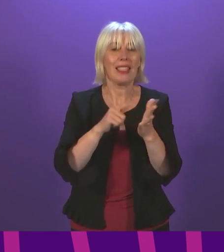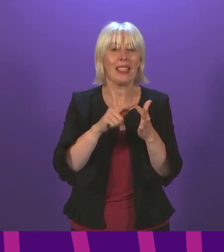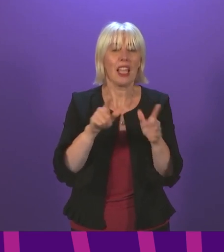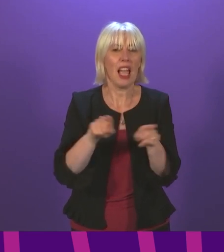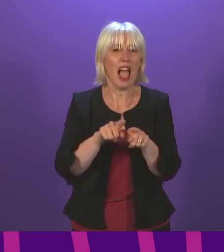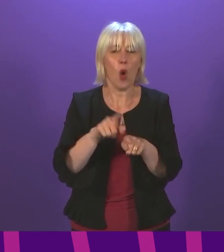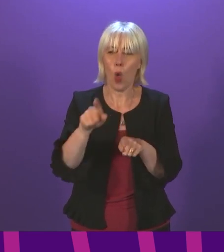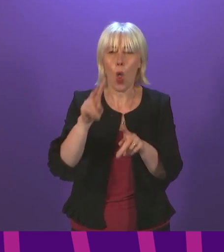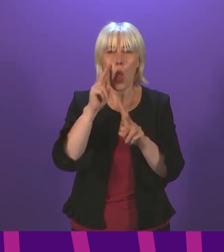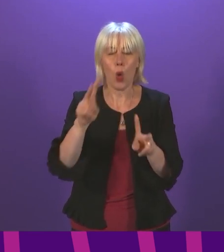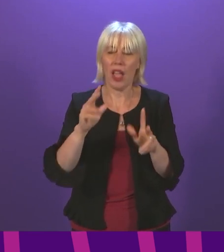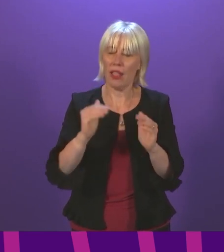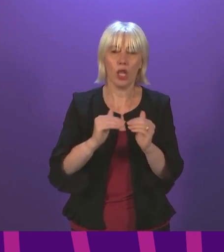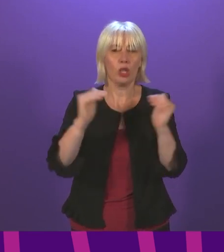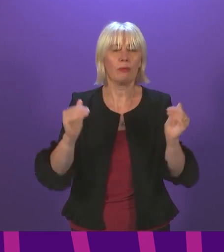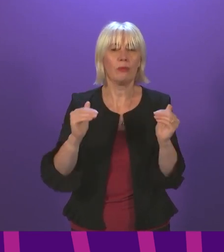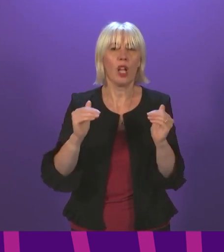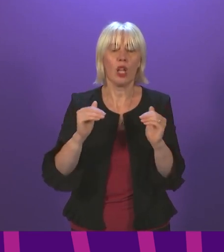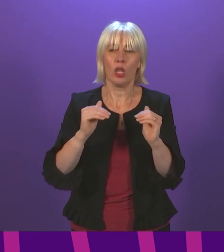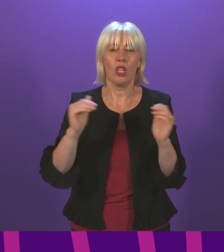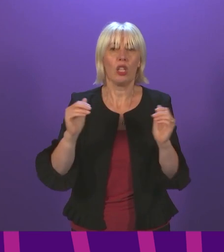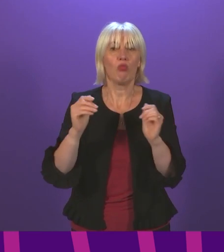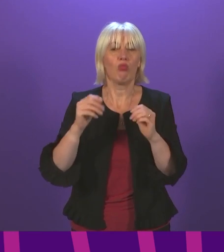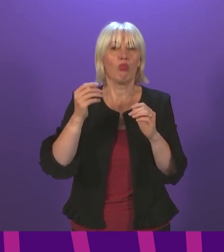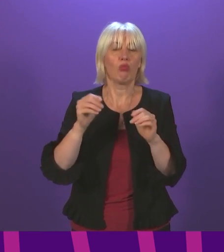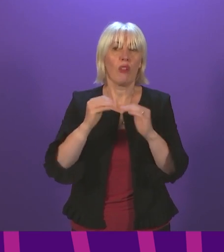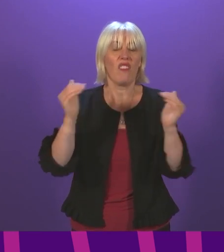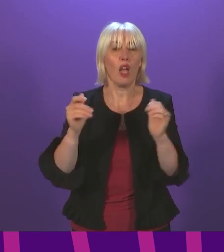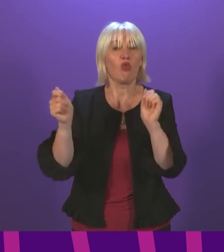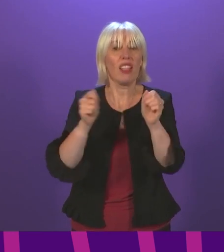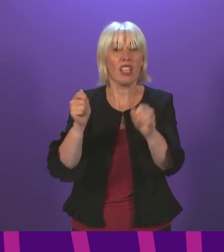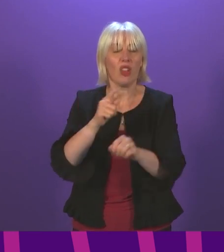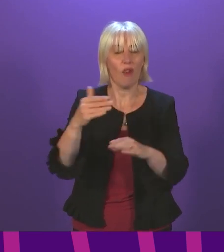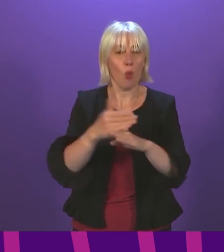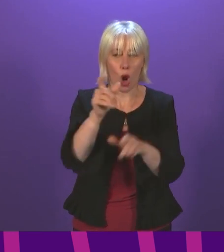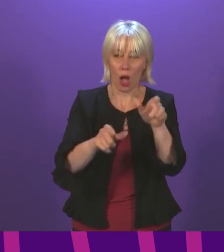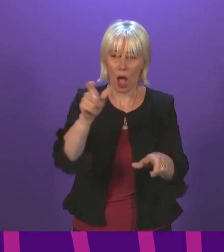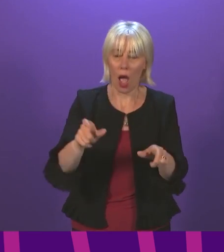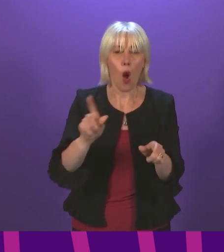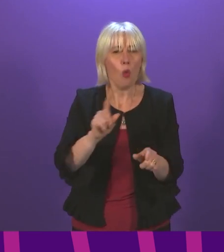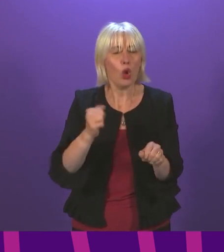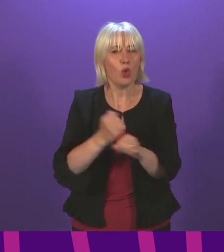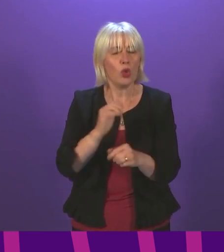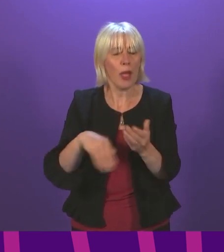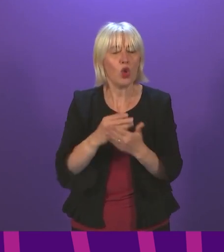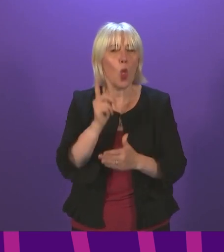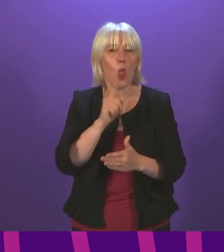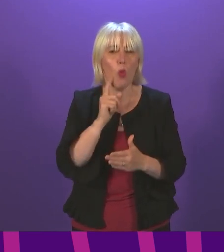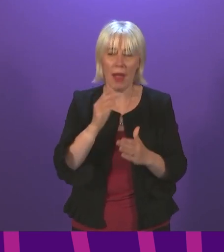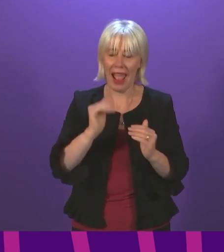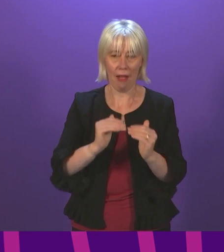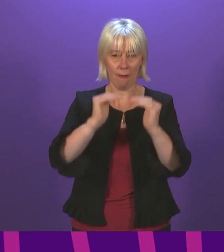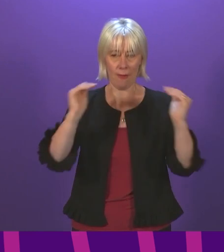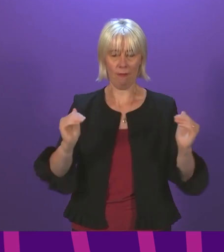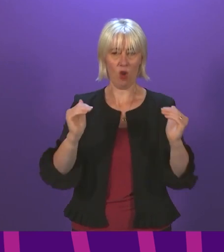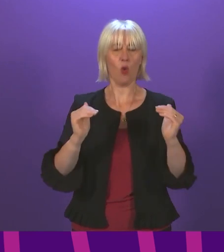lens on the just transition for workers. What steps is the Scottish Government taking to ensure women have equity within the just